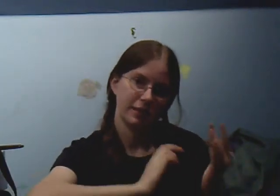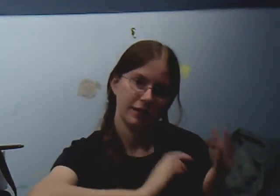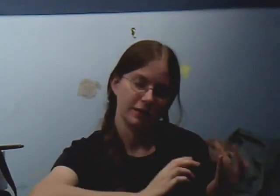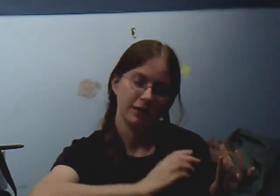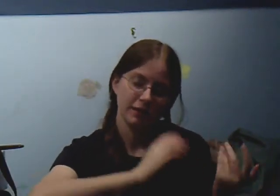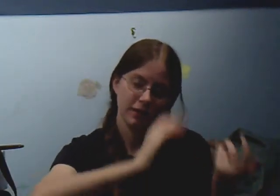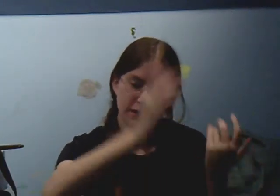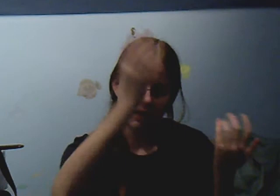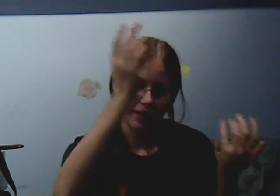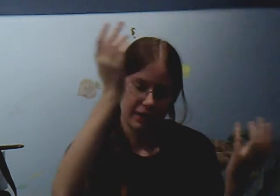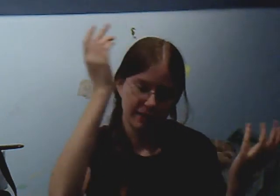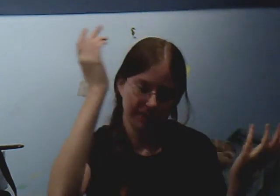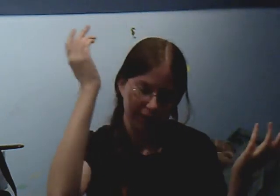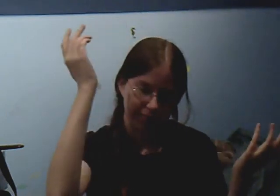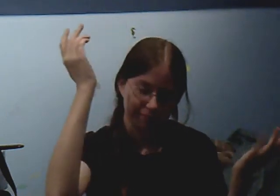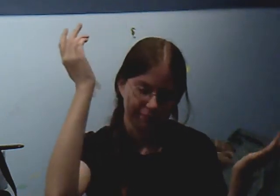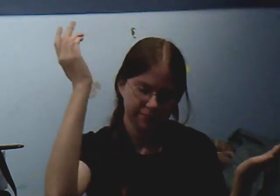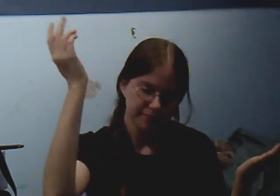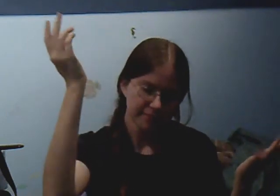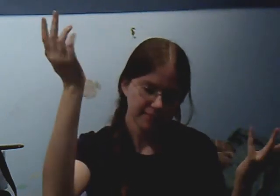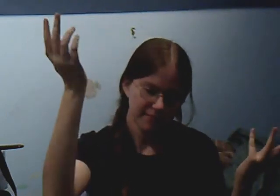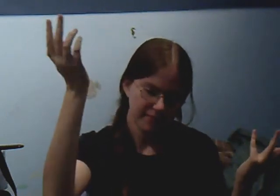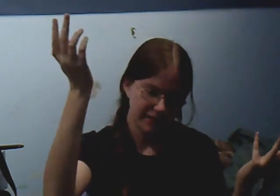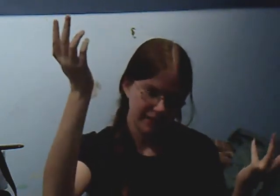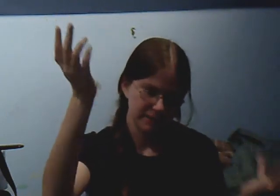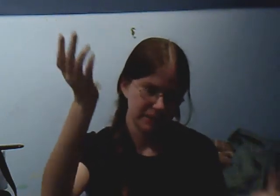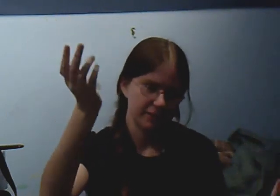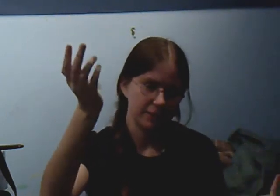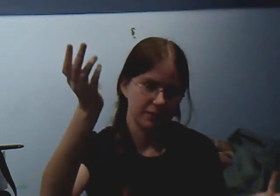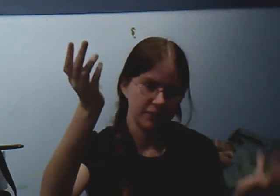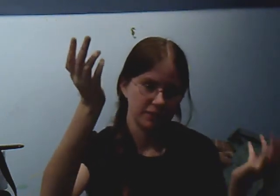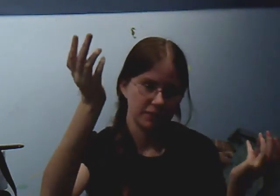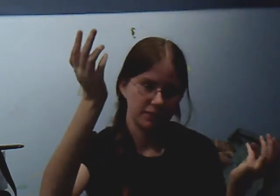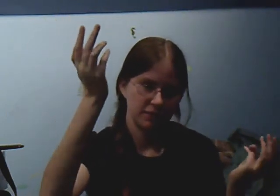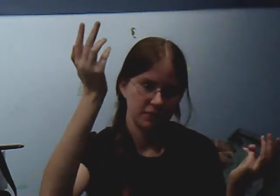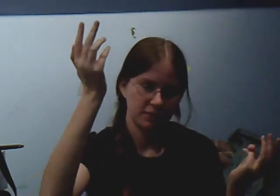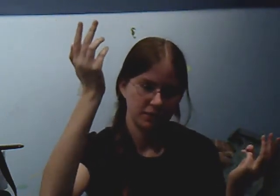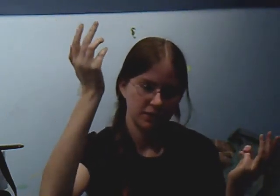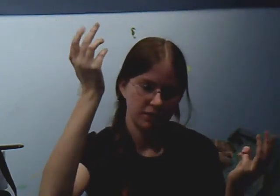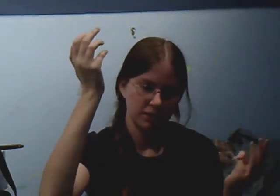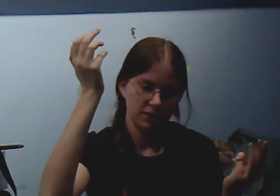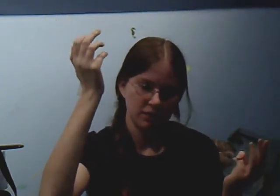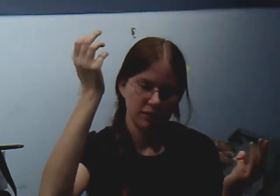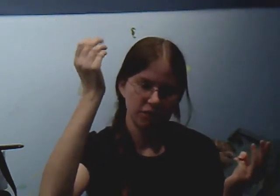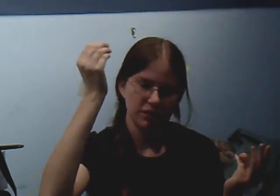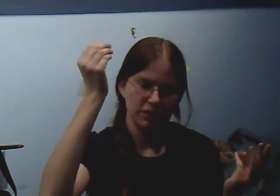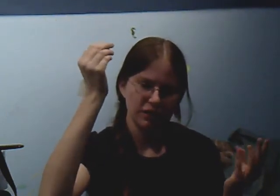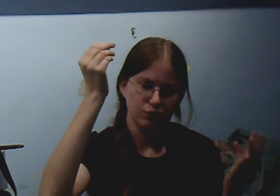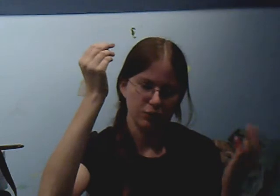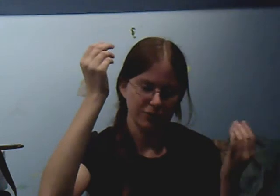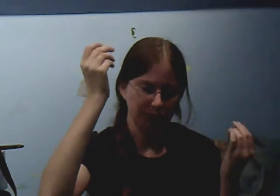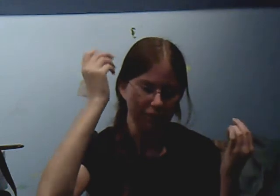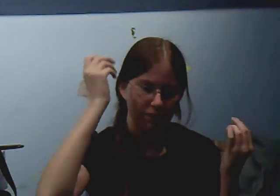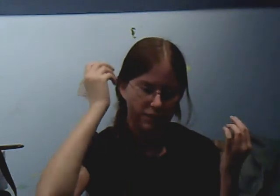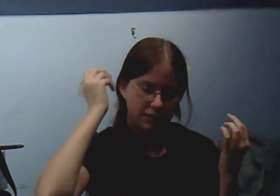is Donna, and that's mainly because she was really